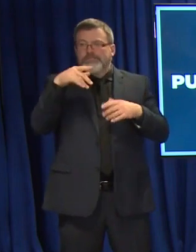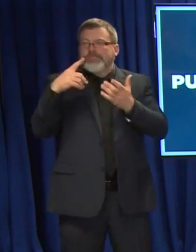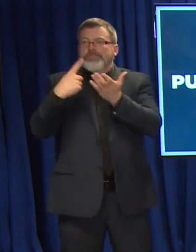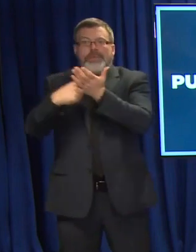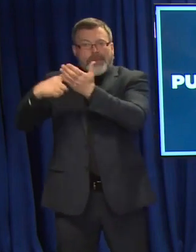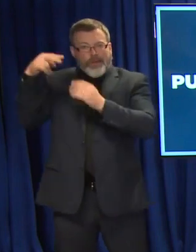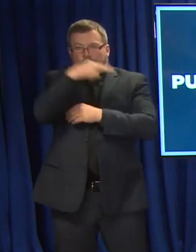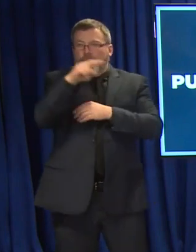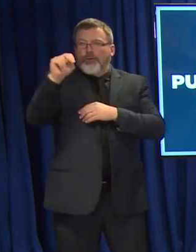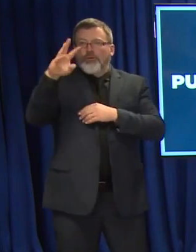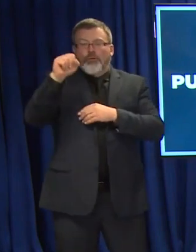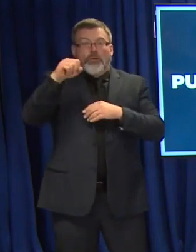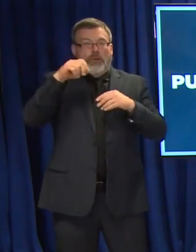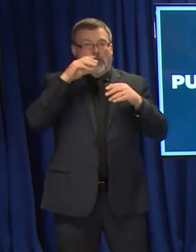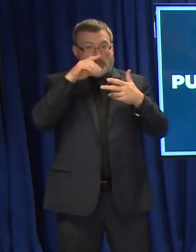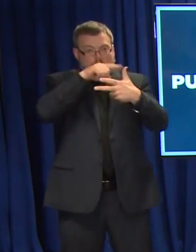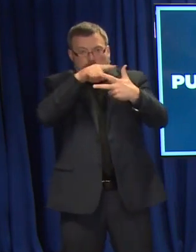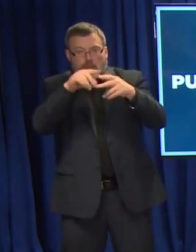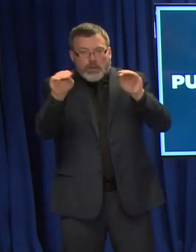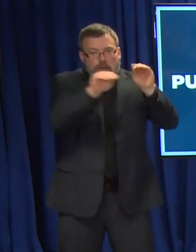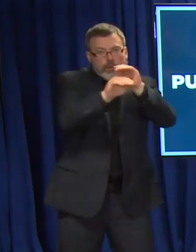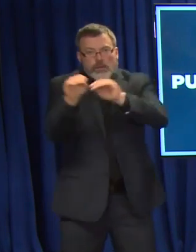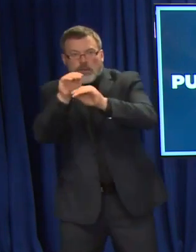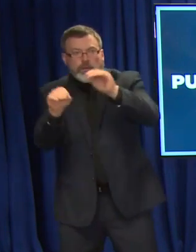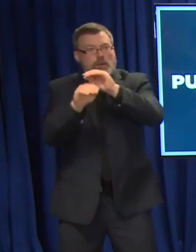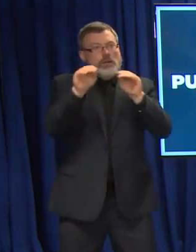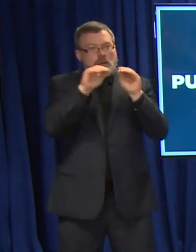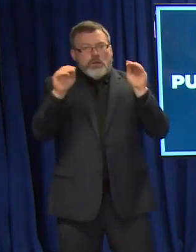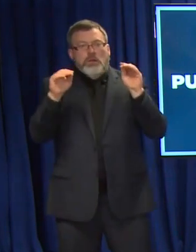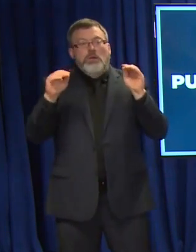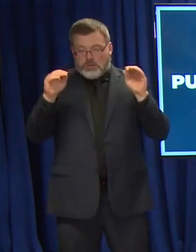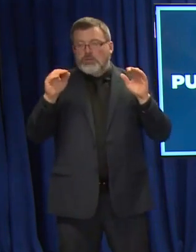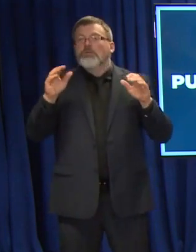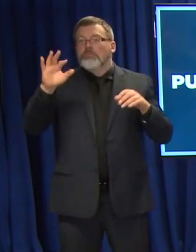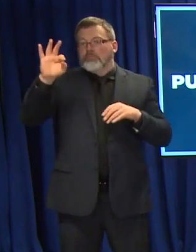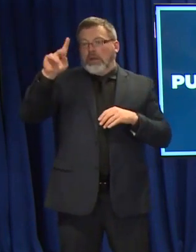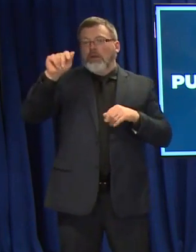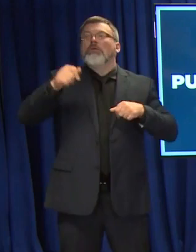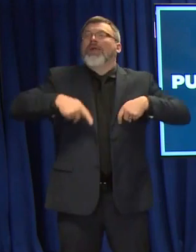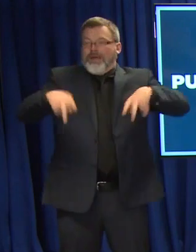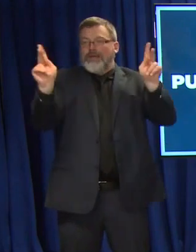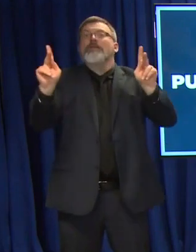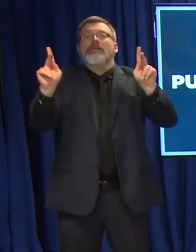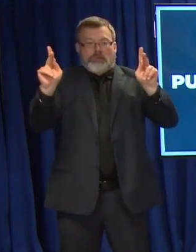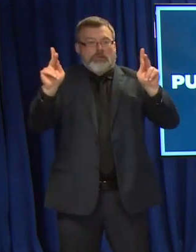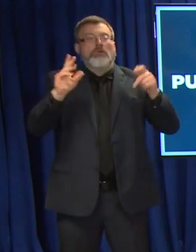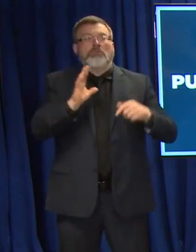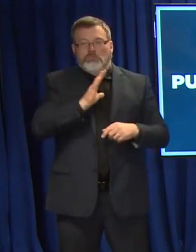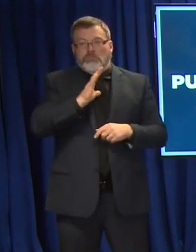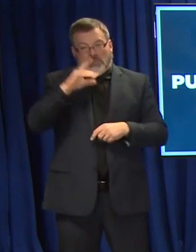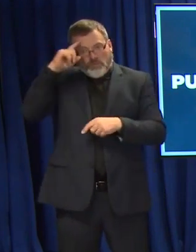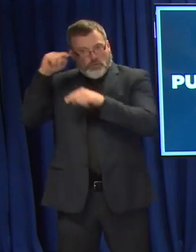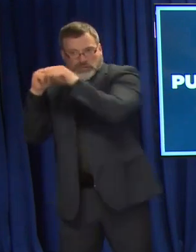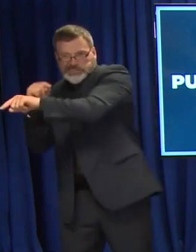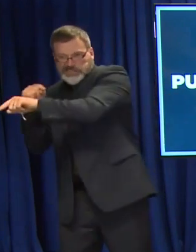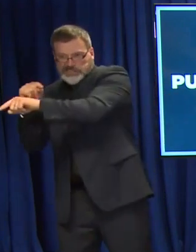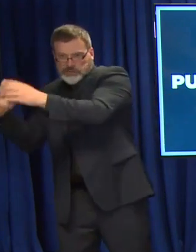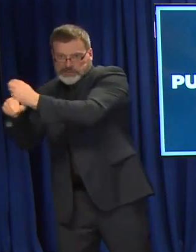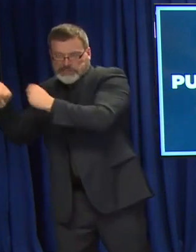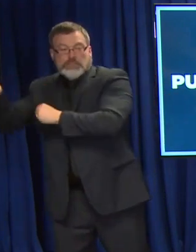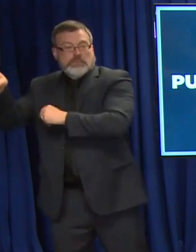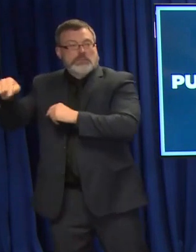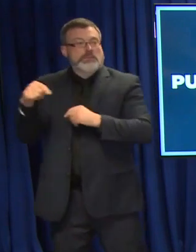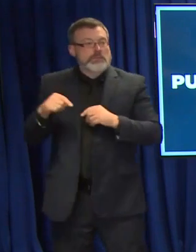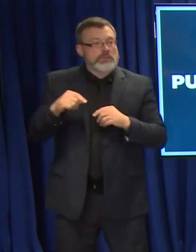is now also allowable for people who are seeking booster doses. So the mix and max mix and match vaccine